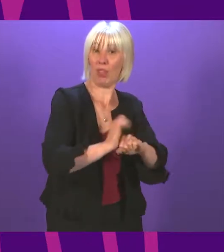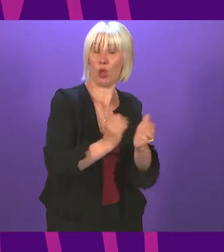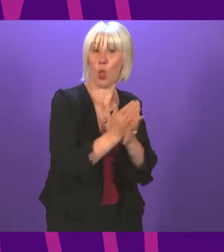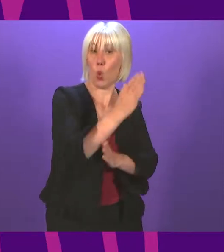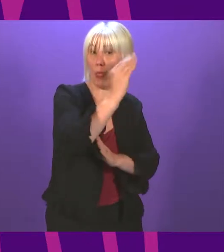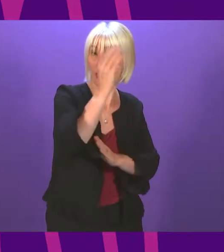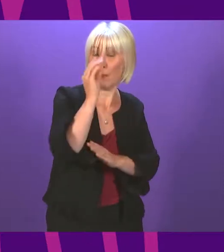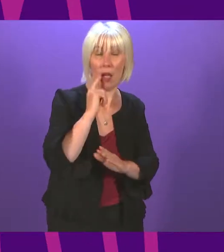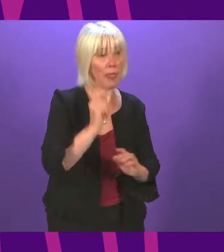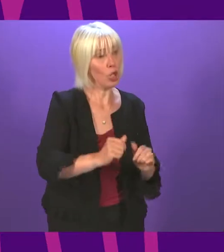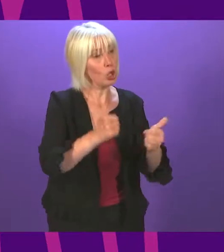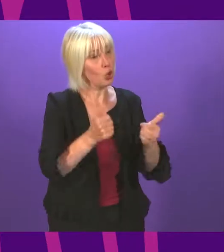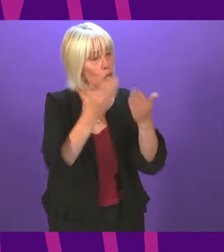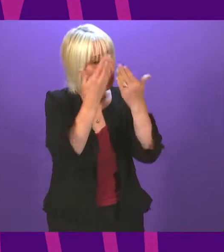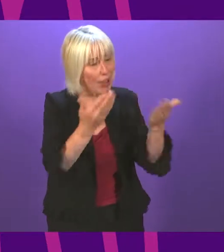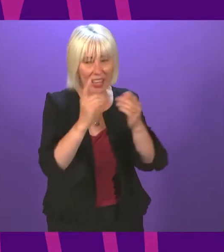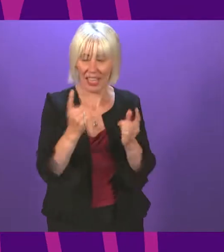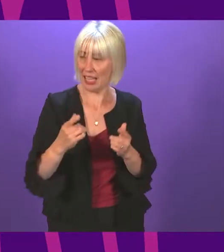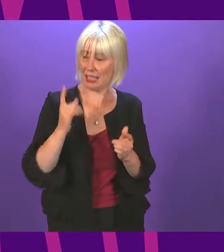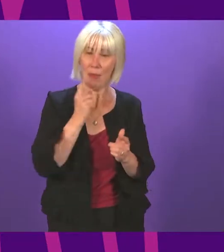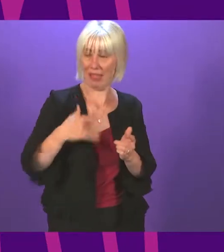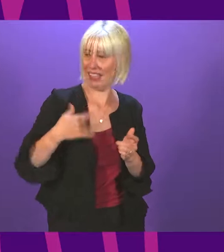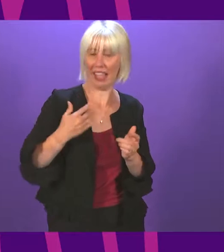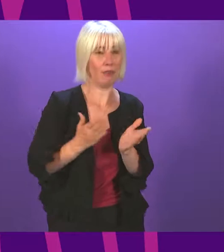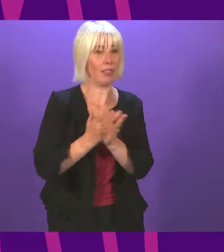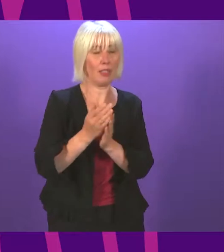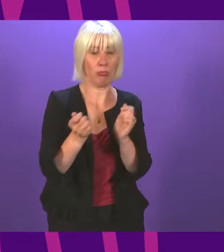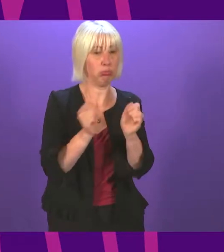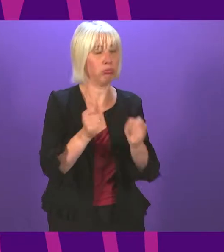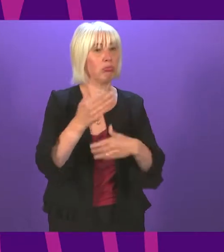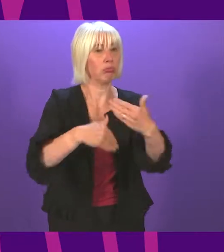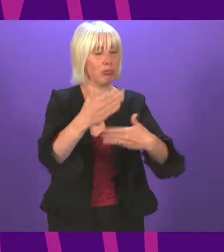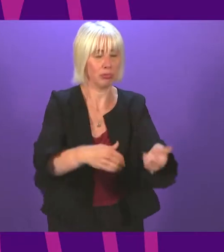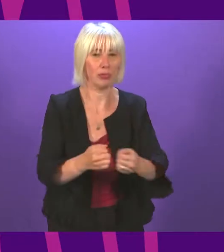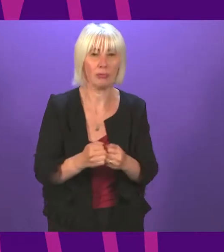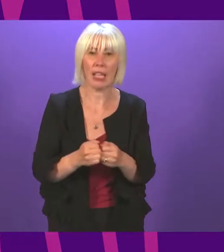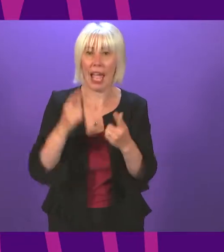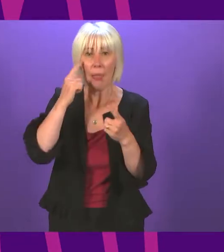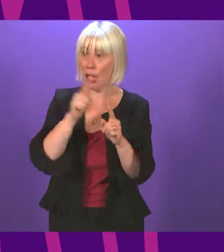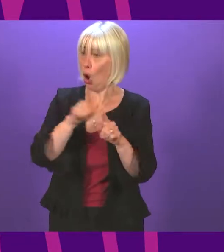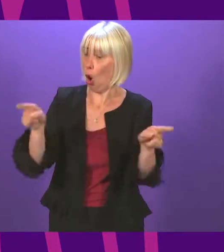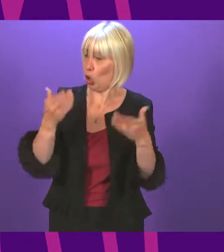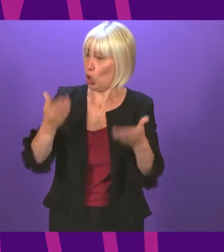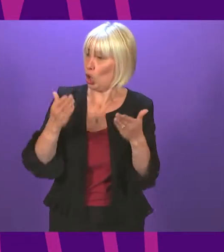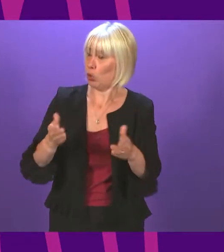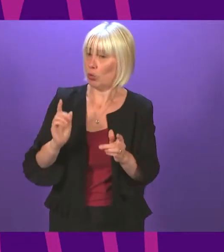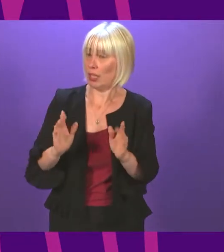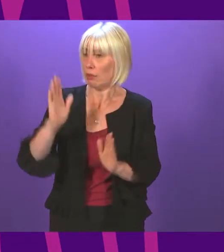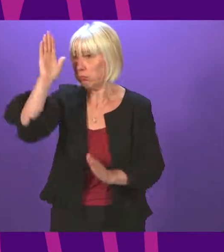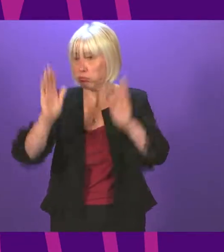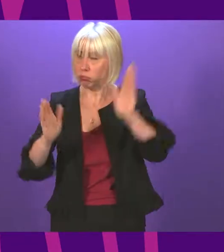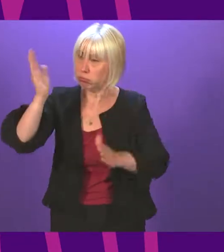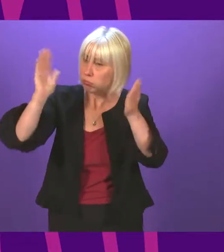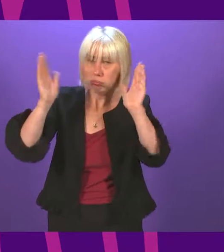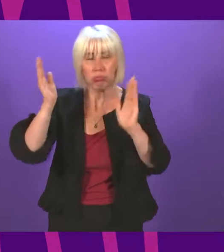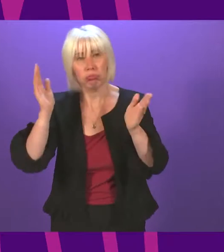good, I think, to recognise those things. Whilst there were proficient speeches from Gillian Mackay, Gillian Martin and Corcab Stewart, they all missed the underlying point that